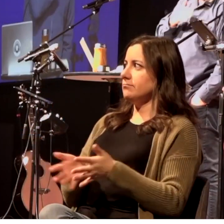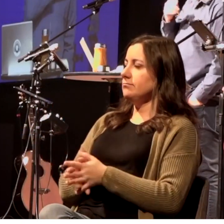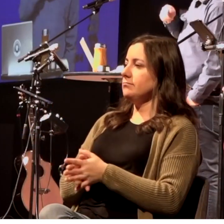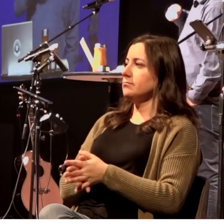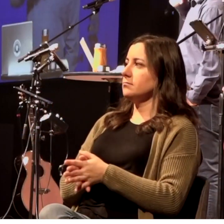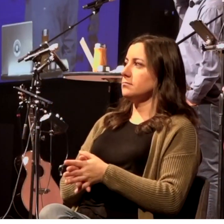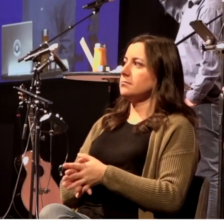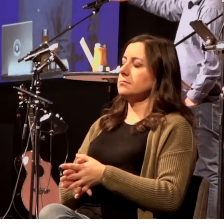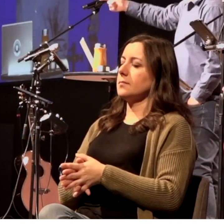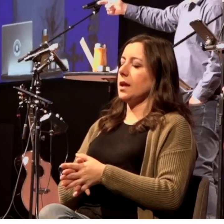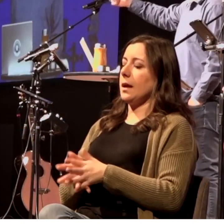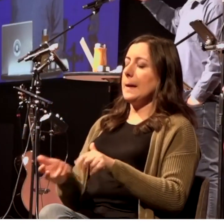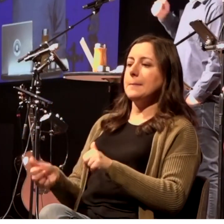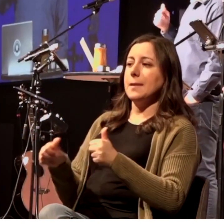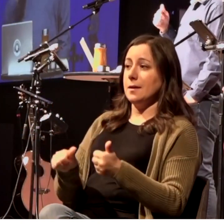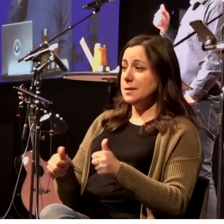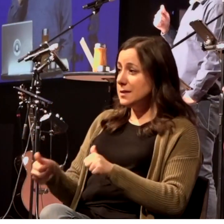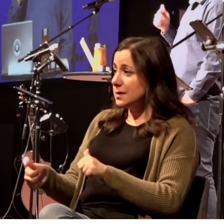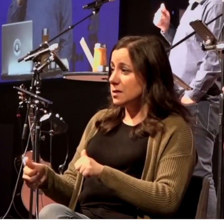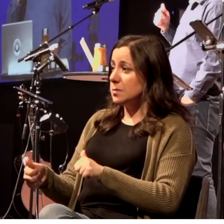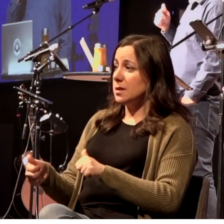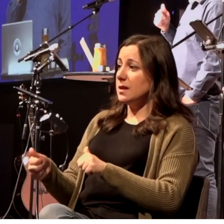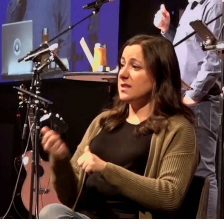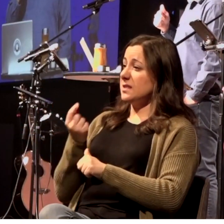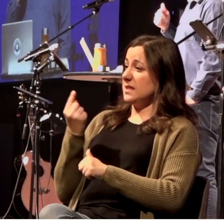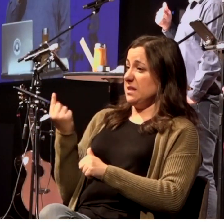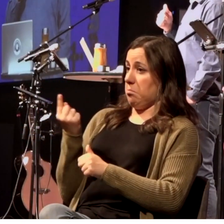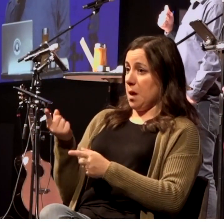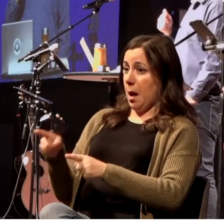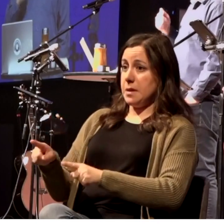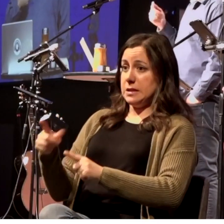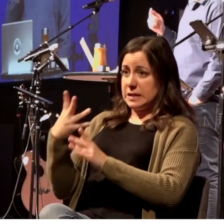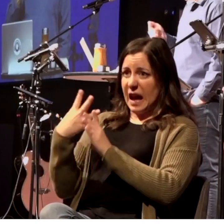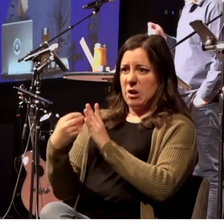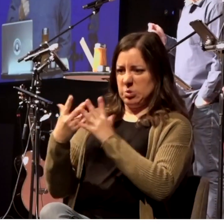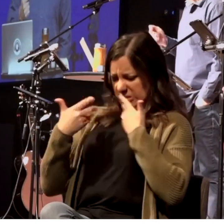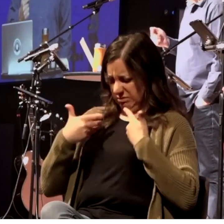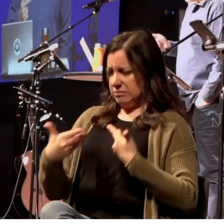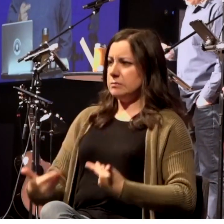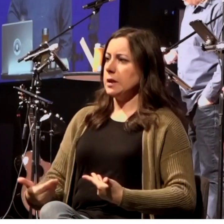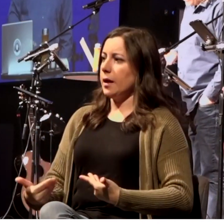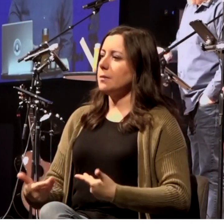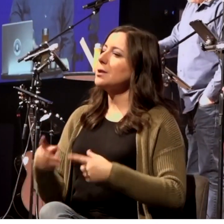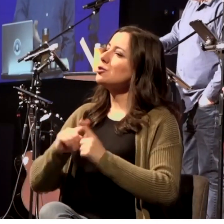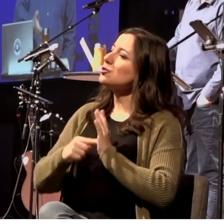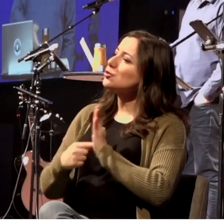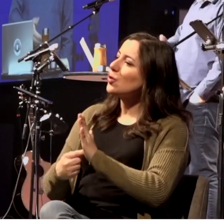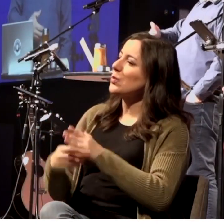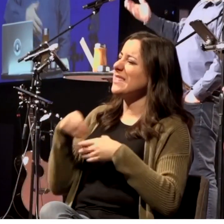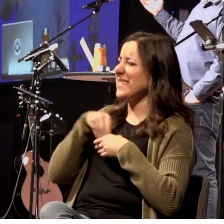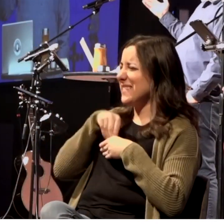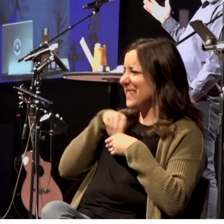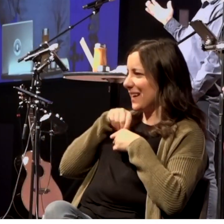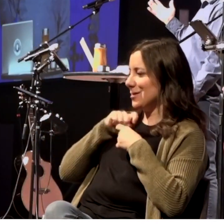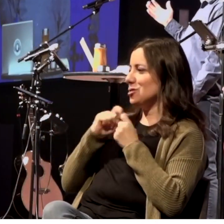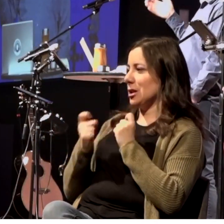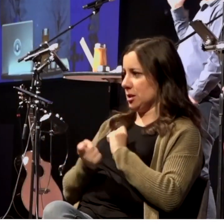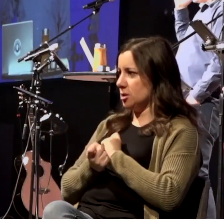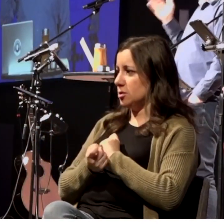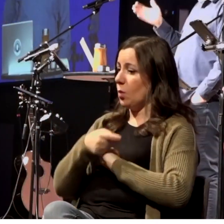an outward sign of an inward change this is Lydia and her household going you know what we're believers now